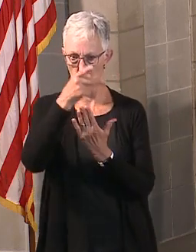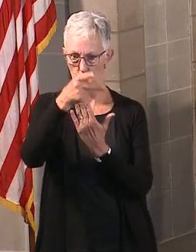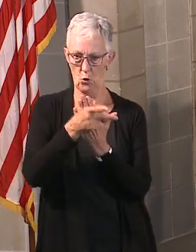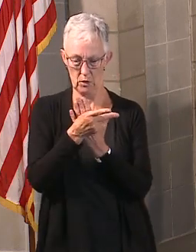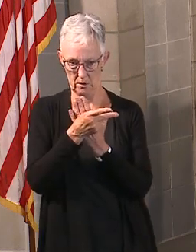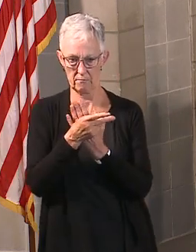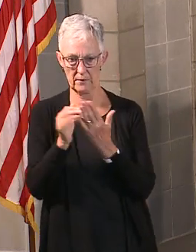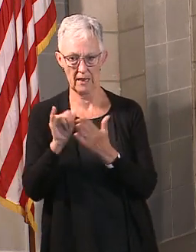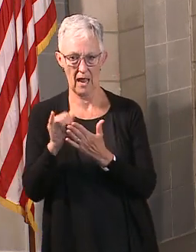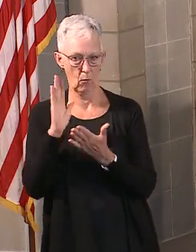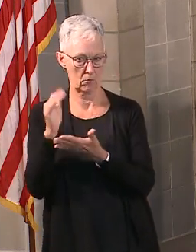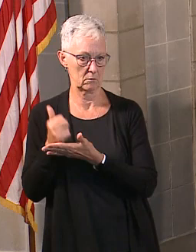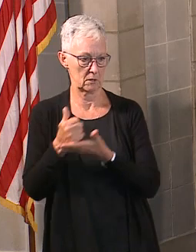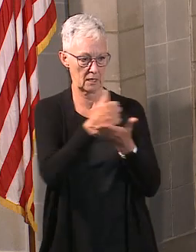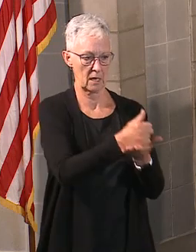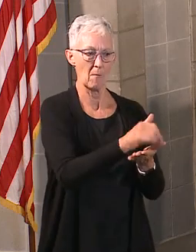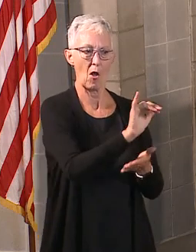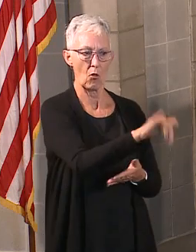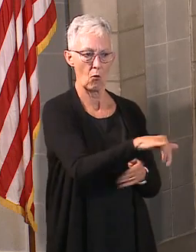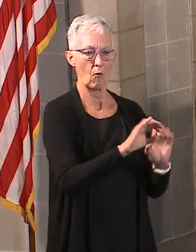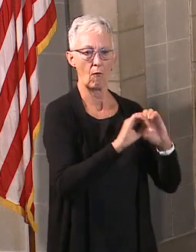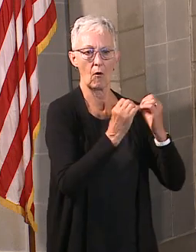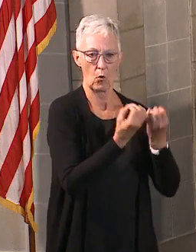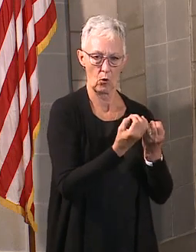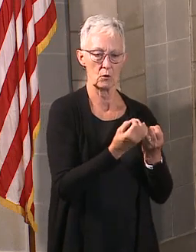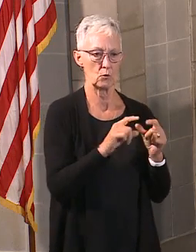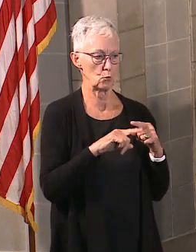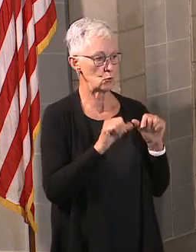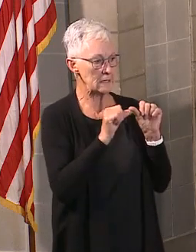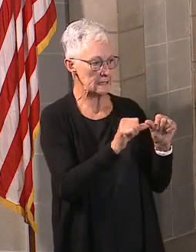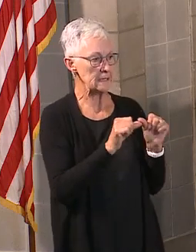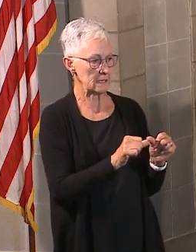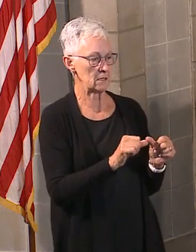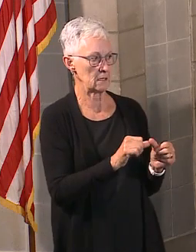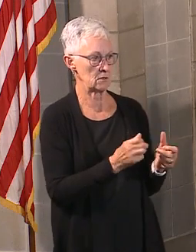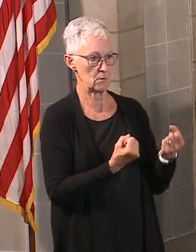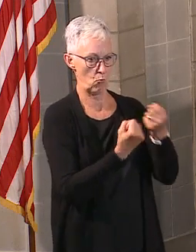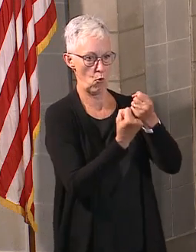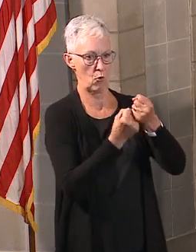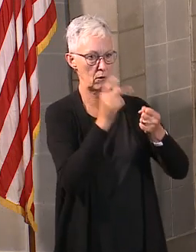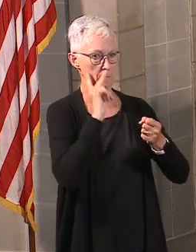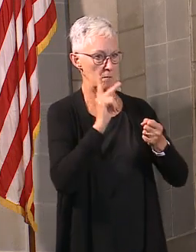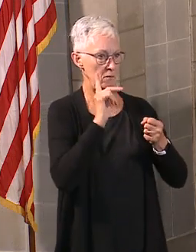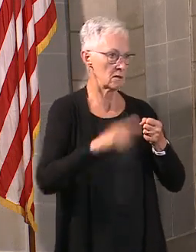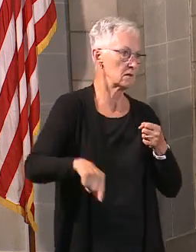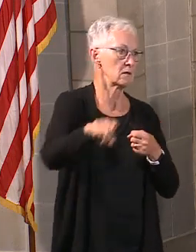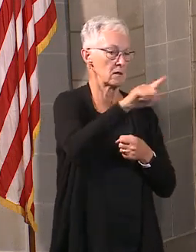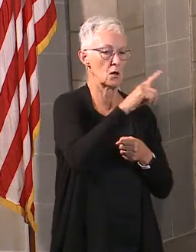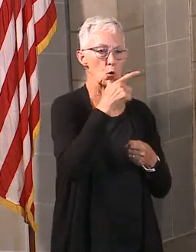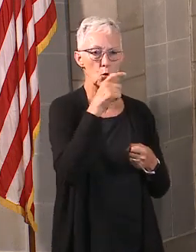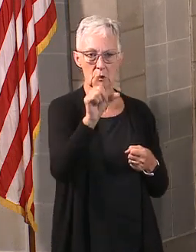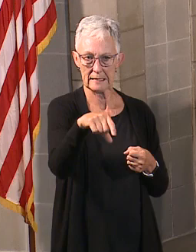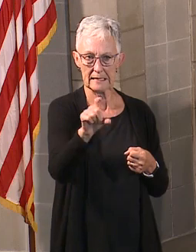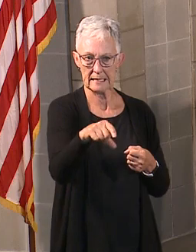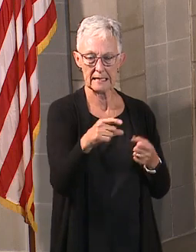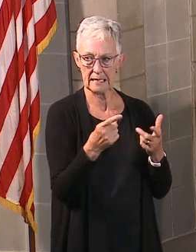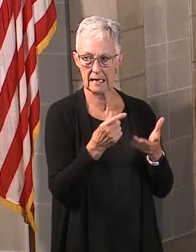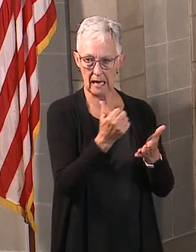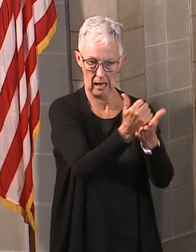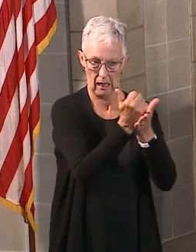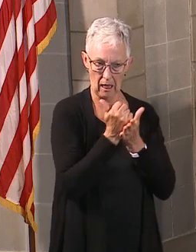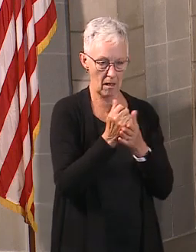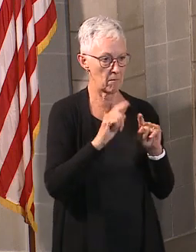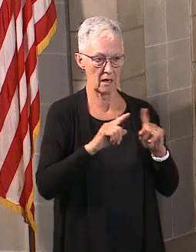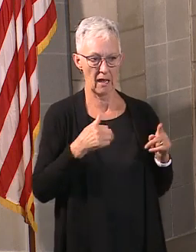got to help our FQHCs continue to respond to this coronavirus pandemic. And our CEO of HHS, Danette Smith,